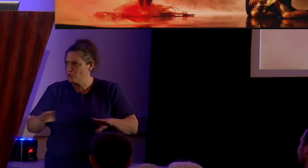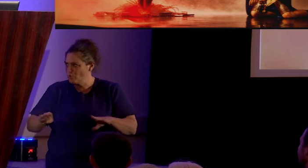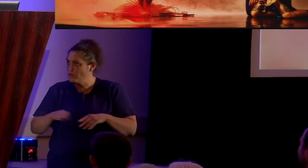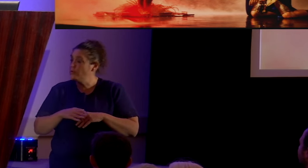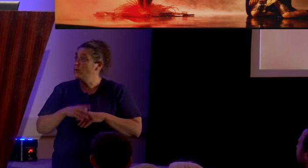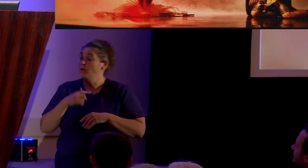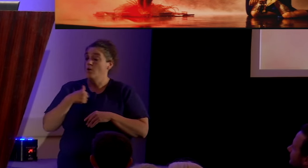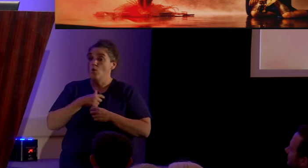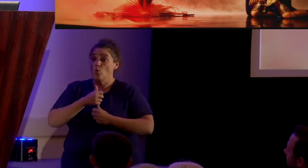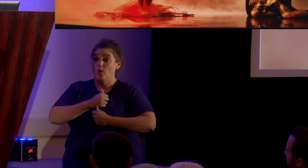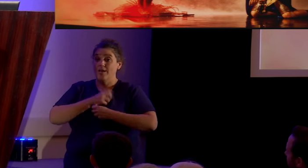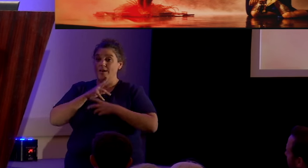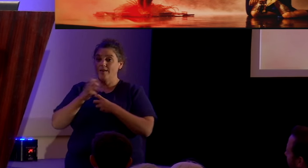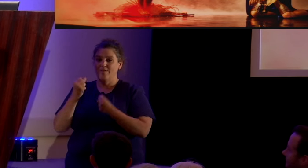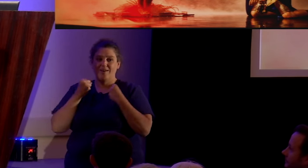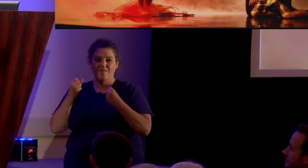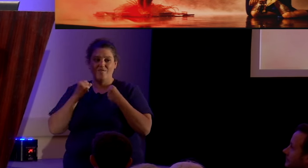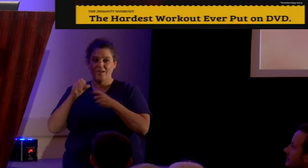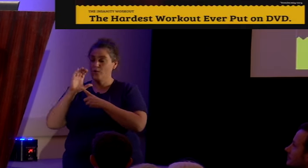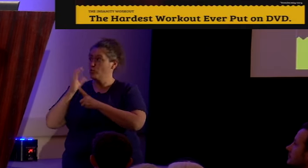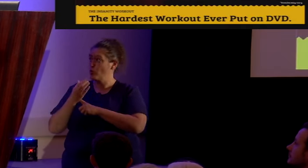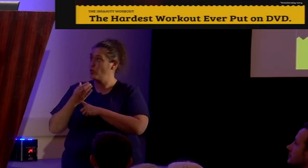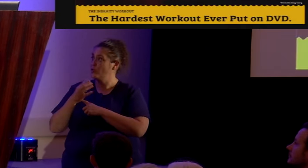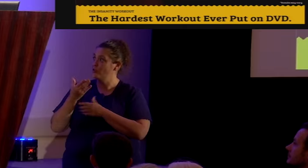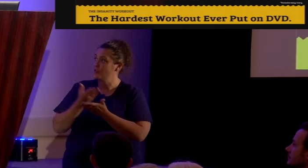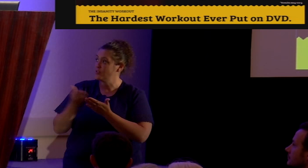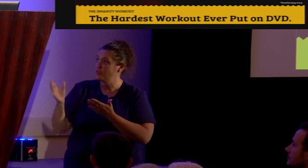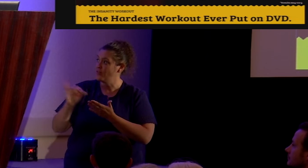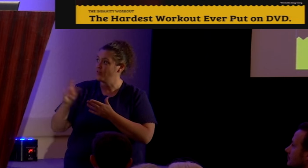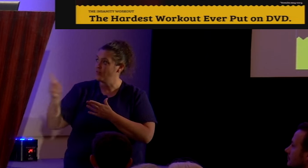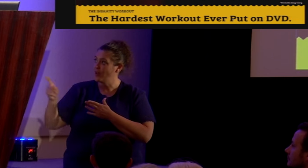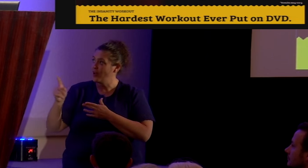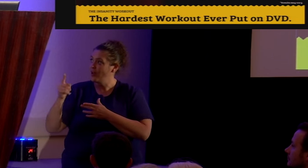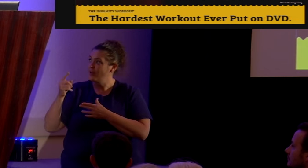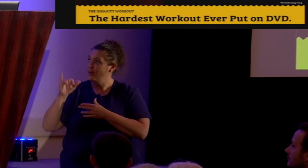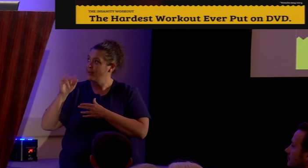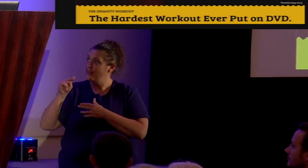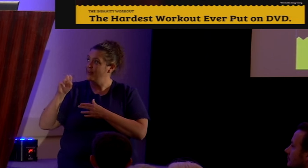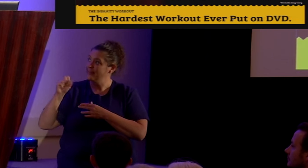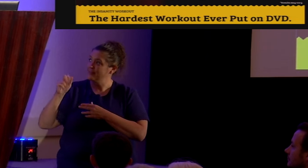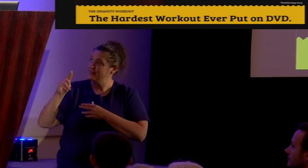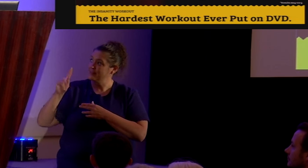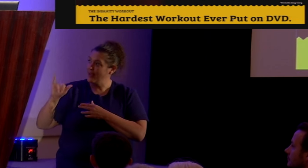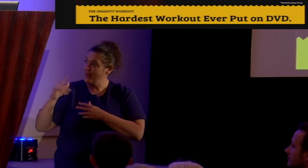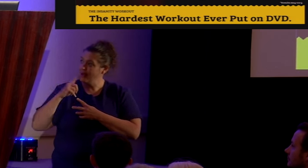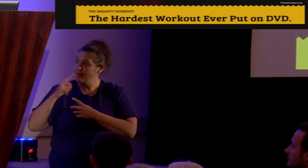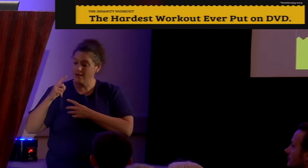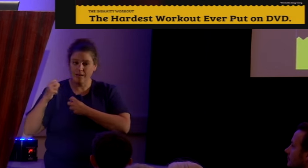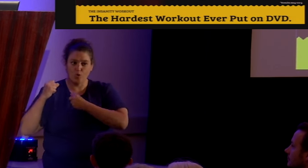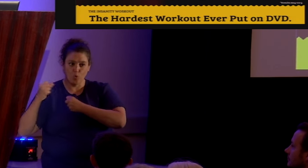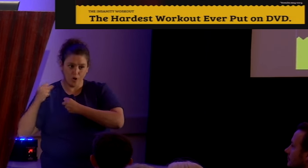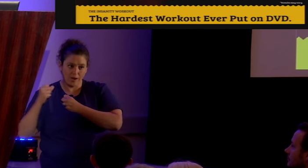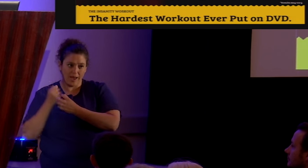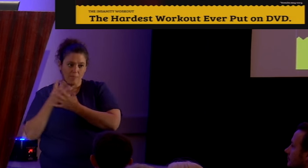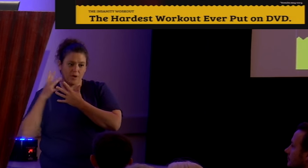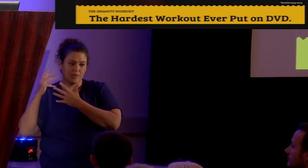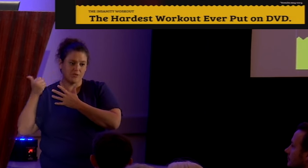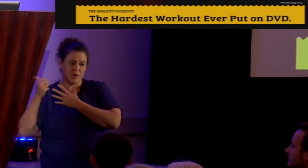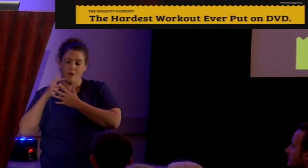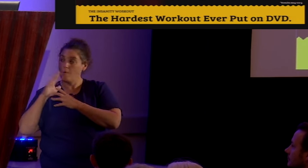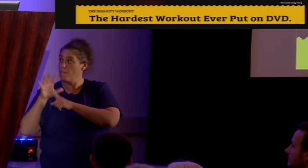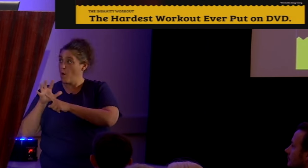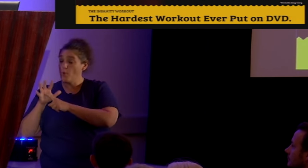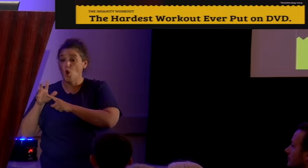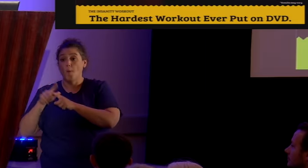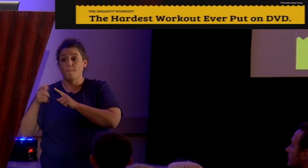We live in a fitness culture. Stuff like the insanity workout and so many others are hugely popular. But you know what?